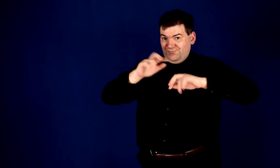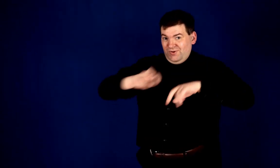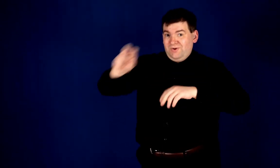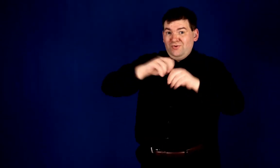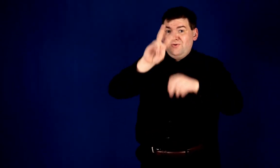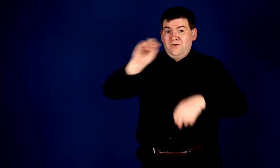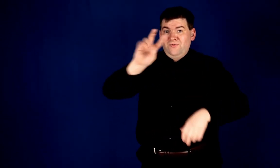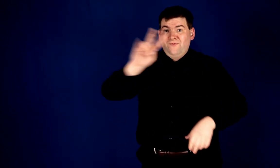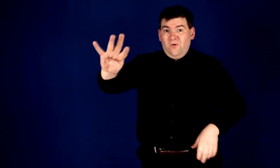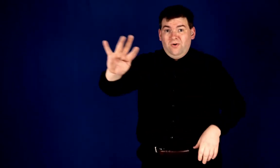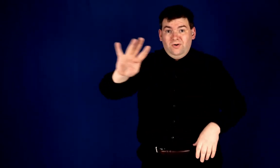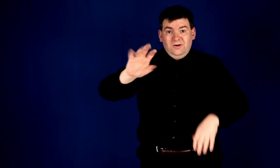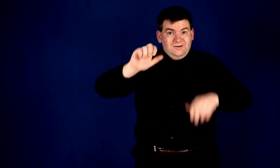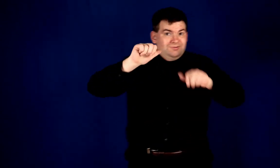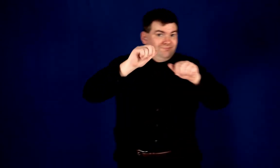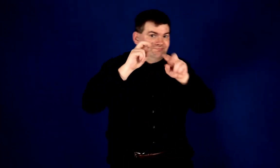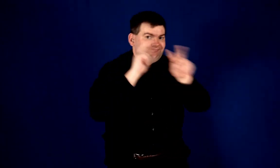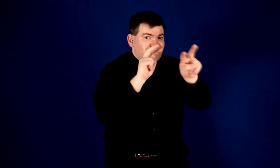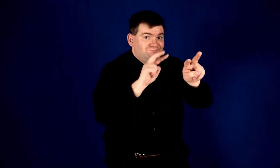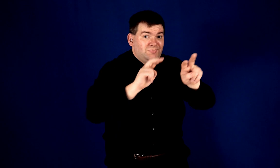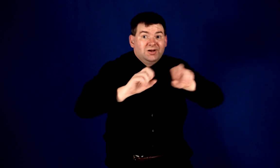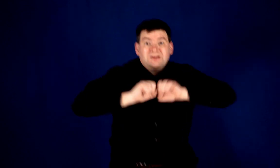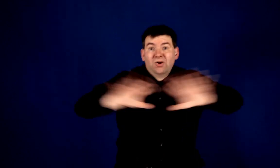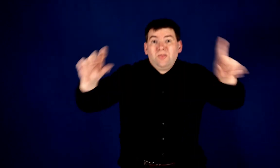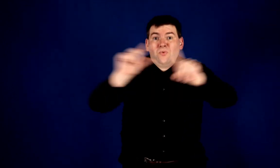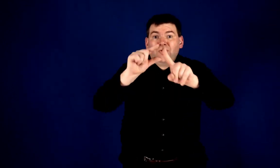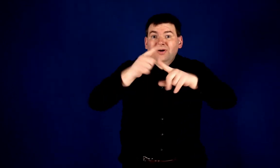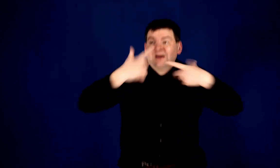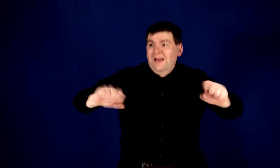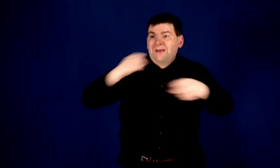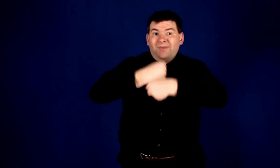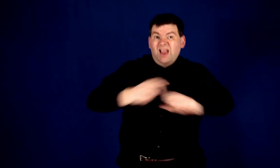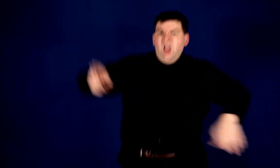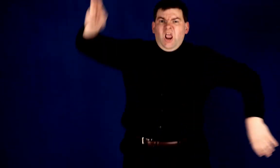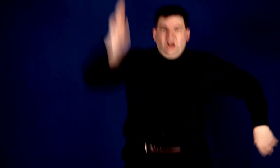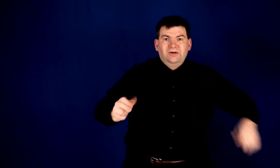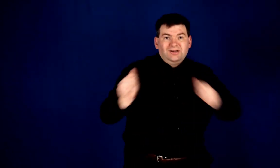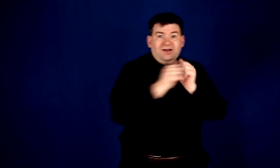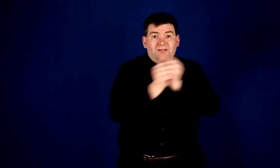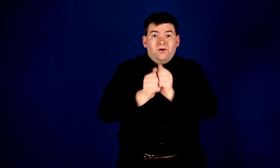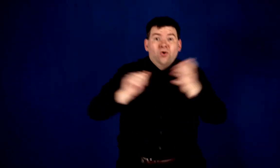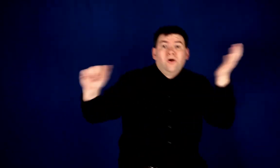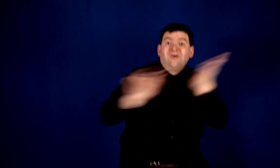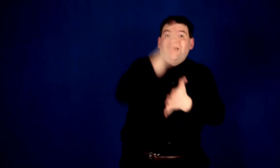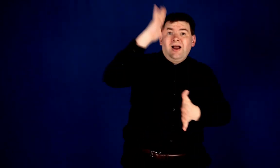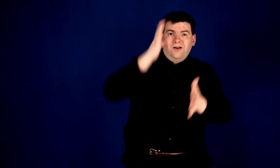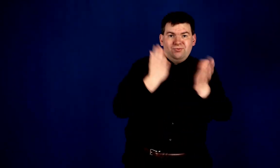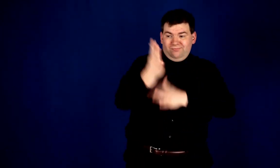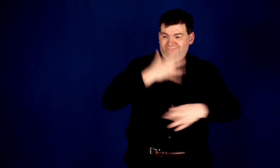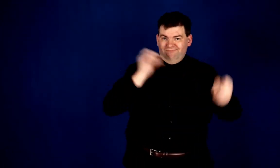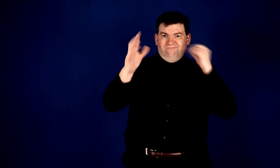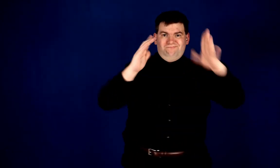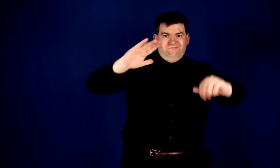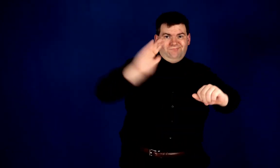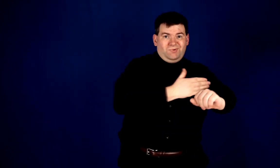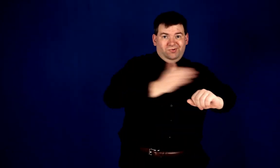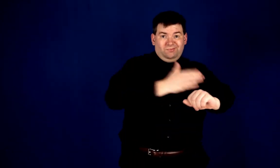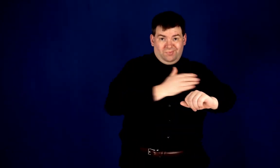2024. Stay tuned, spread the word, and let's make history together, glorifying God through my remarkable artistry and the